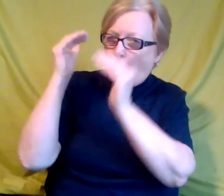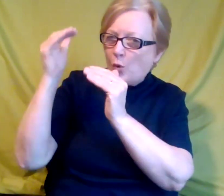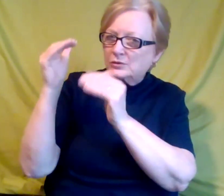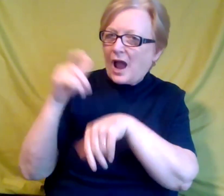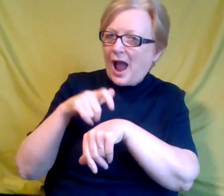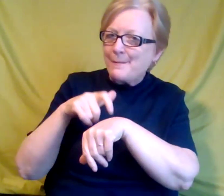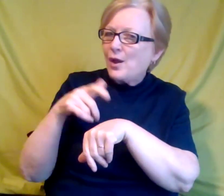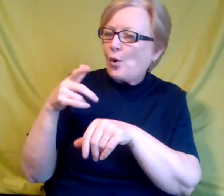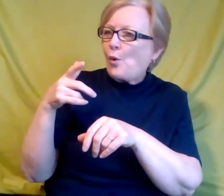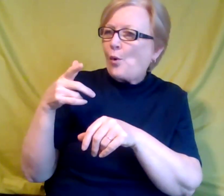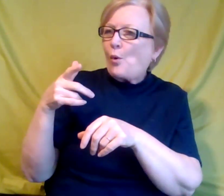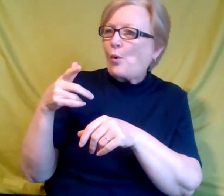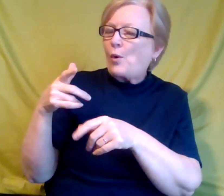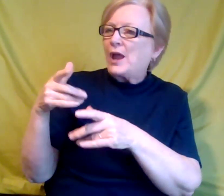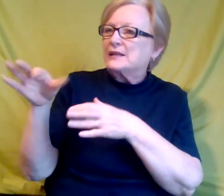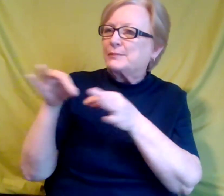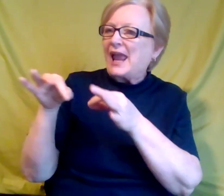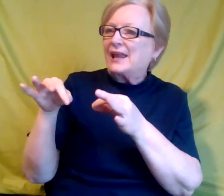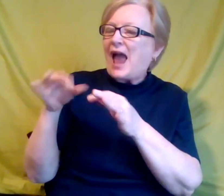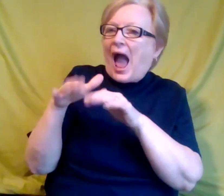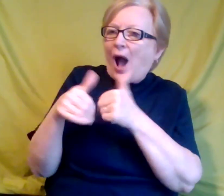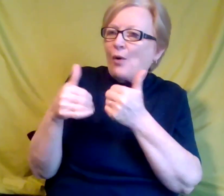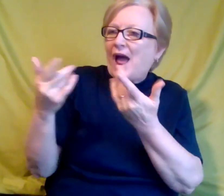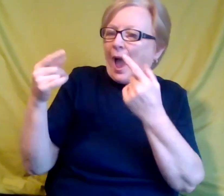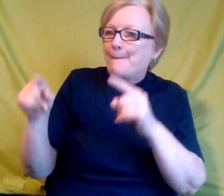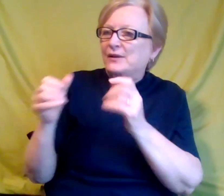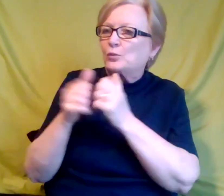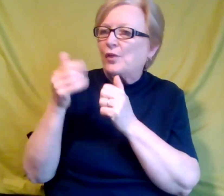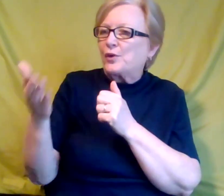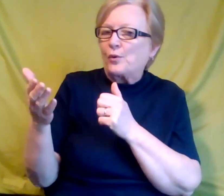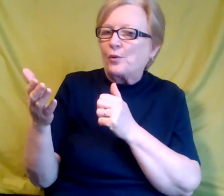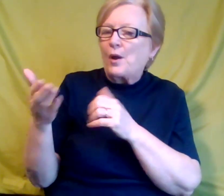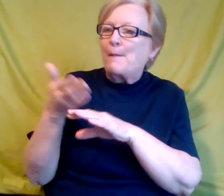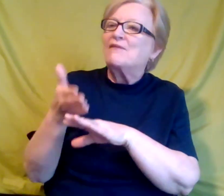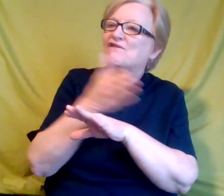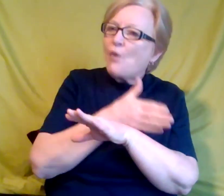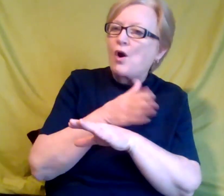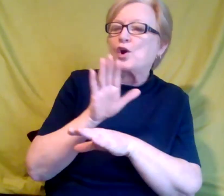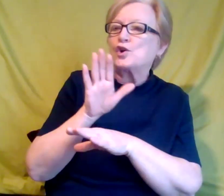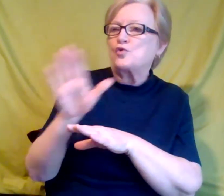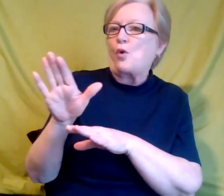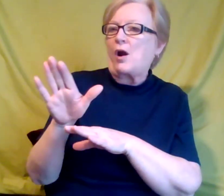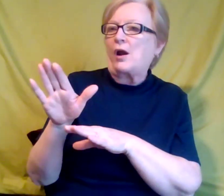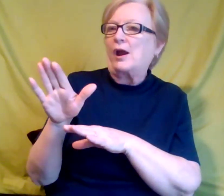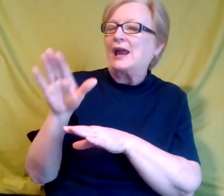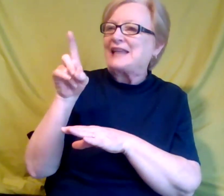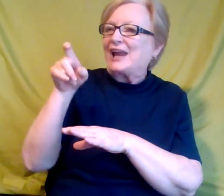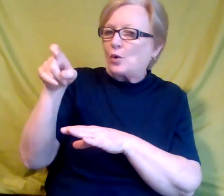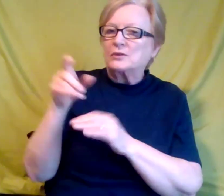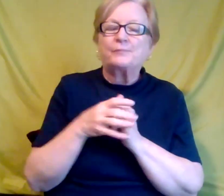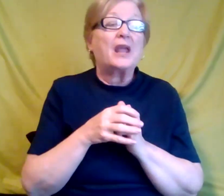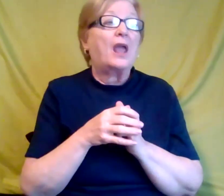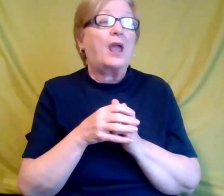about your employment journey and how that was for you prior to your diagnosis. Well, my employment